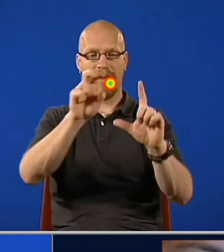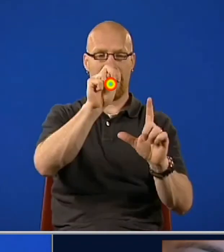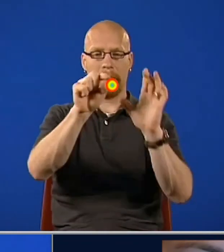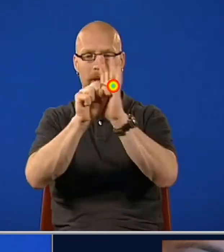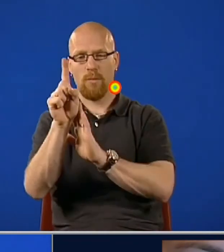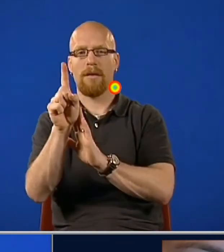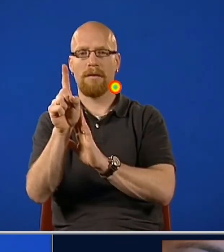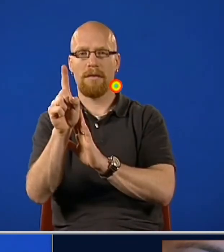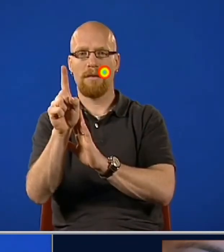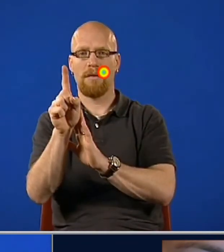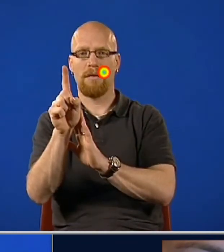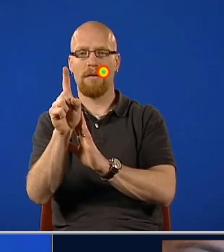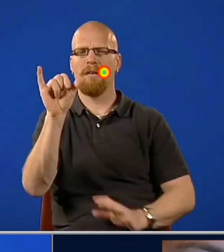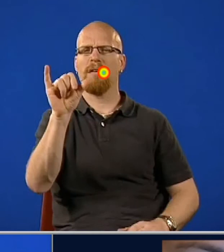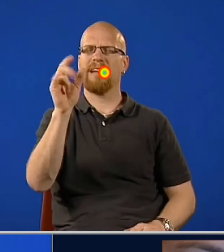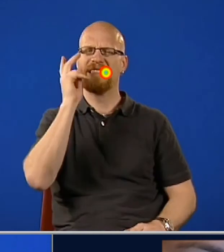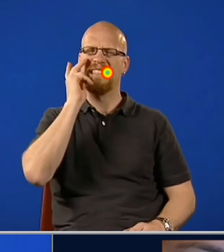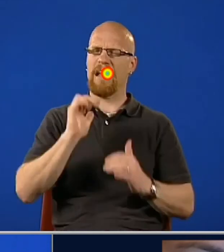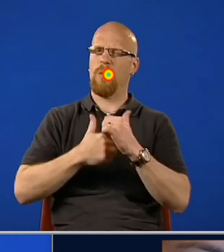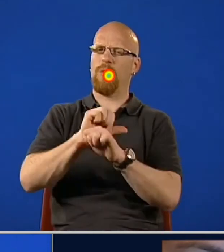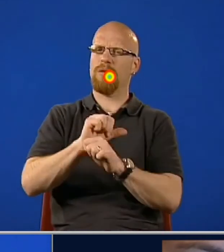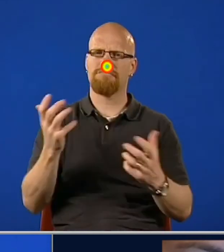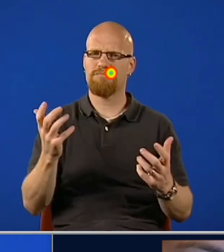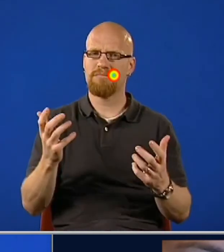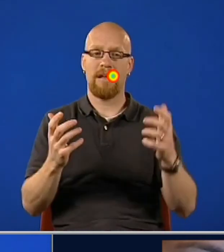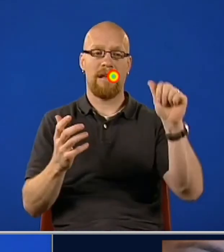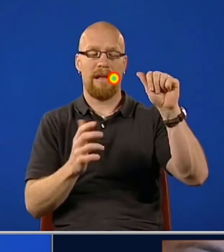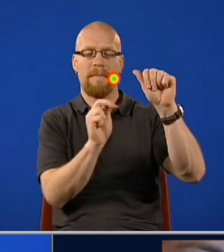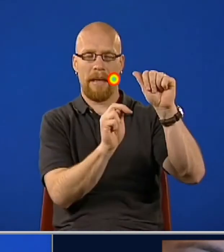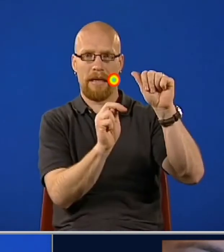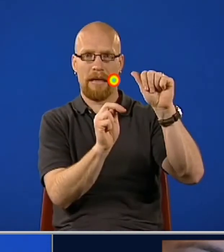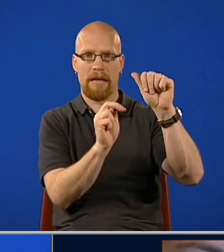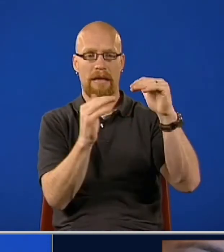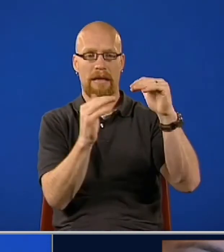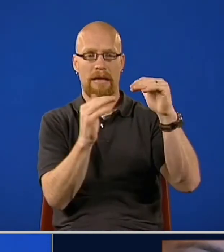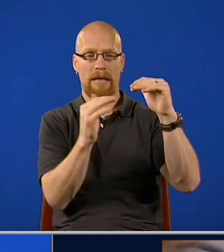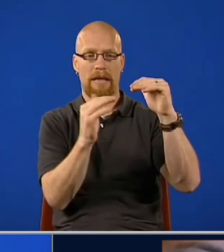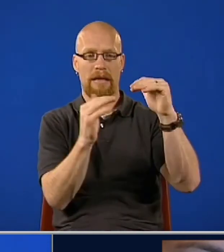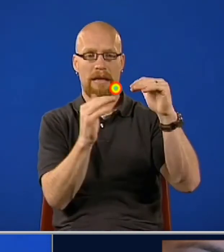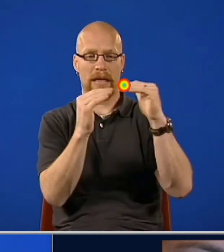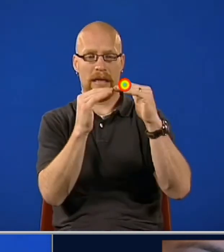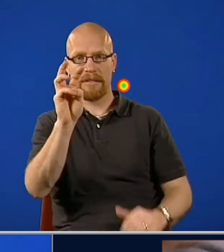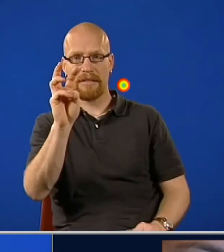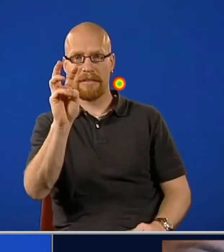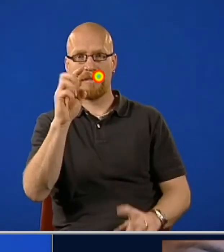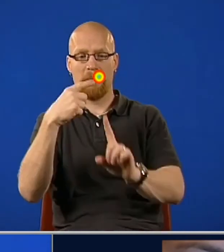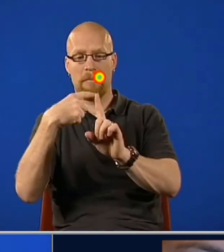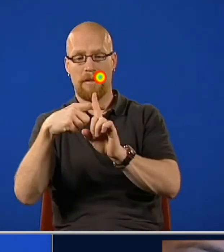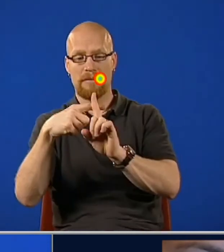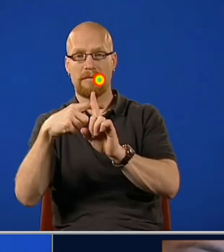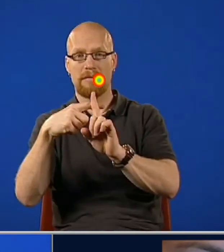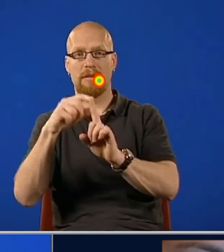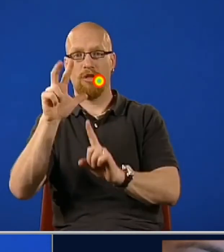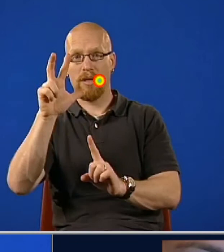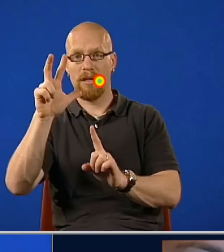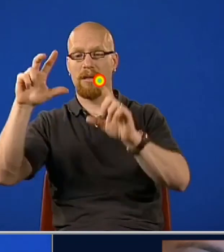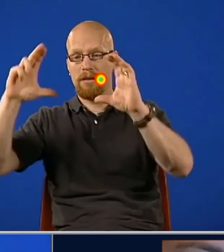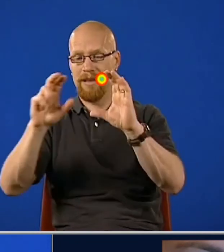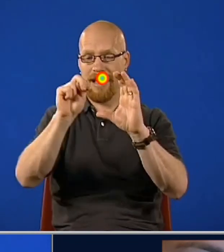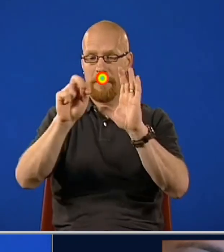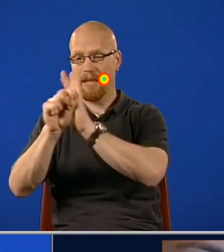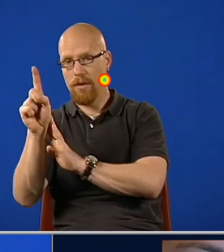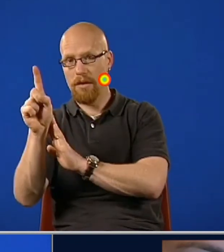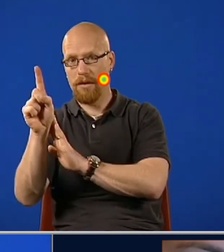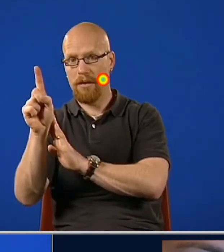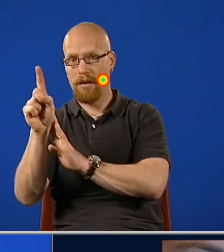3 n round 3... Well, let's see what that would look like. If a sub n is equal to 6 plus 3 times n